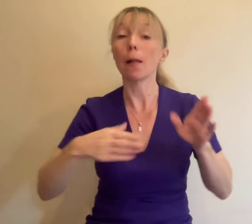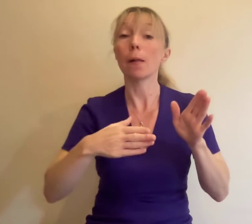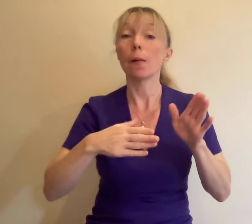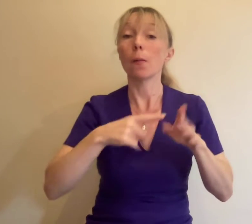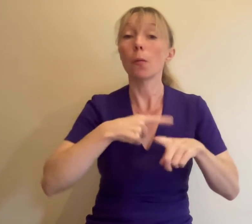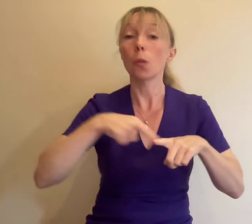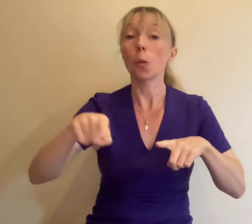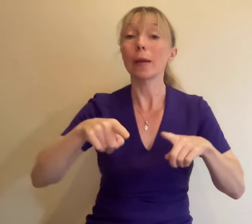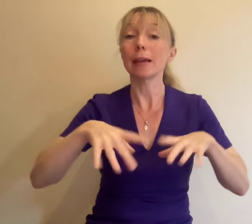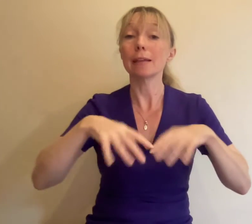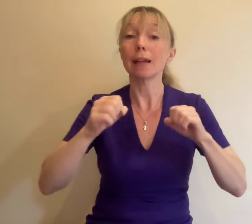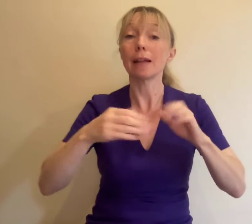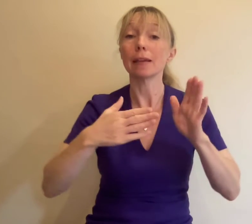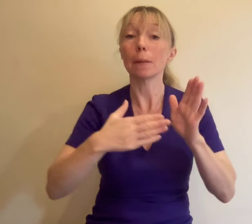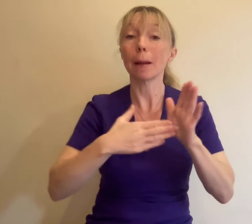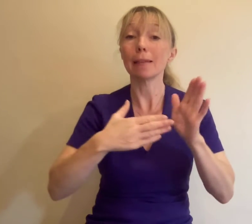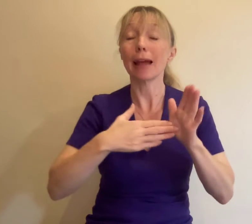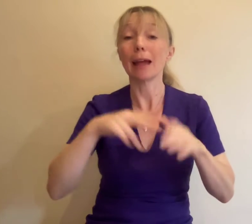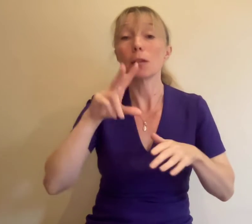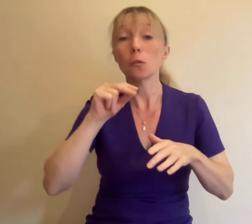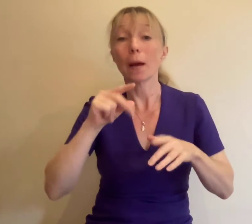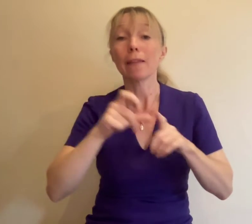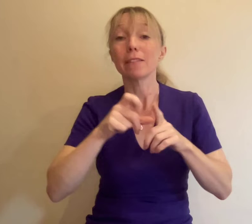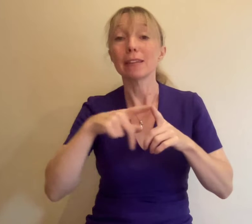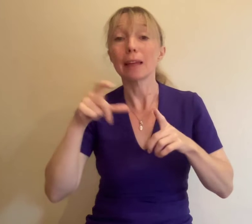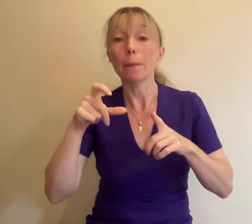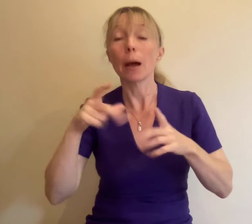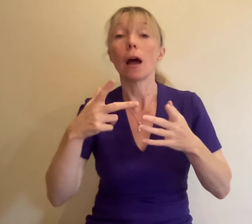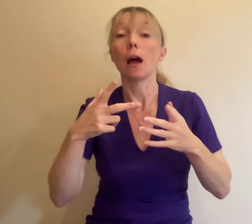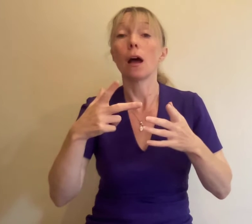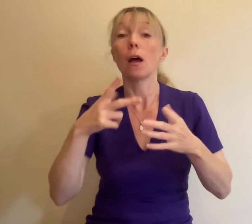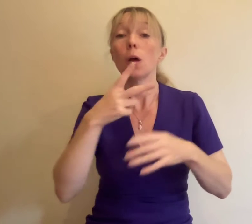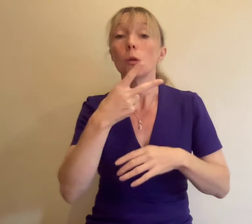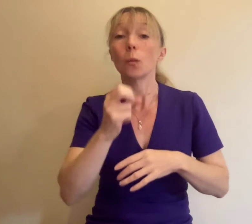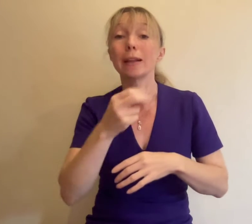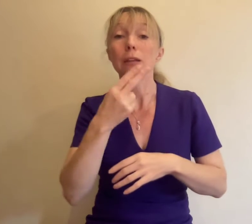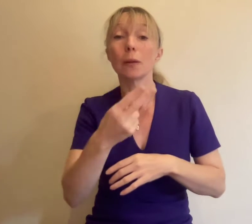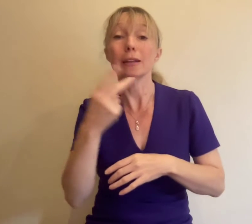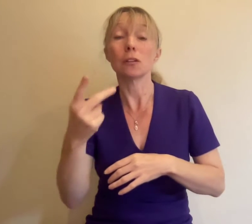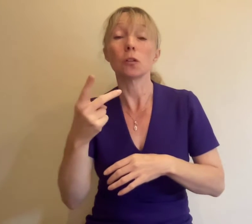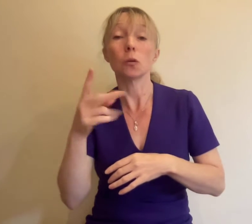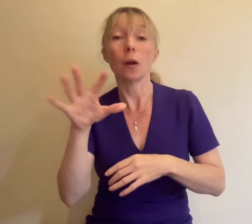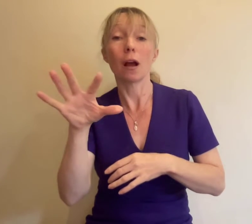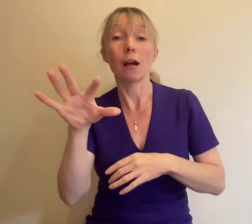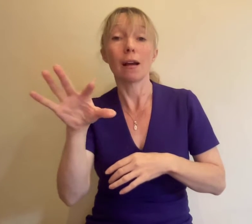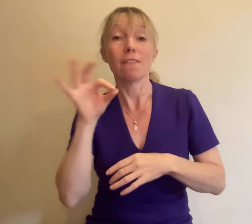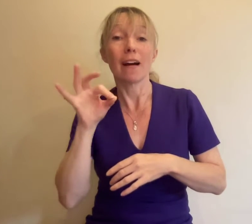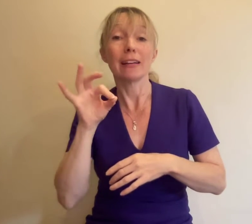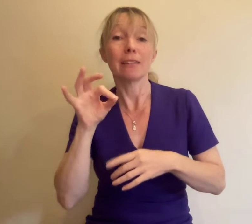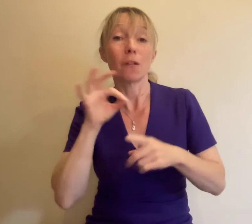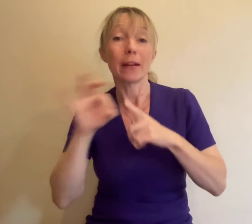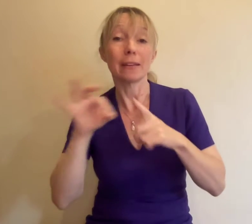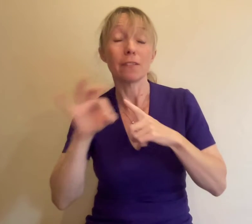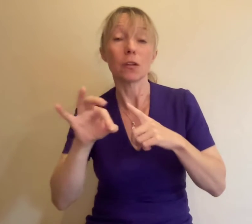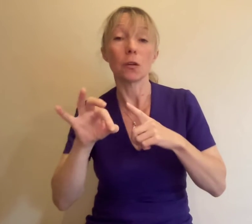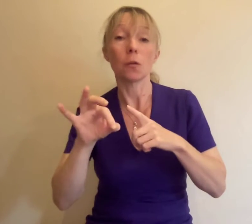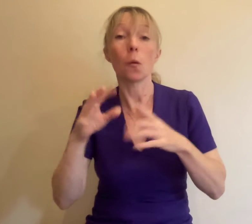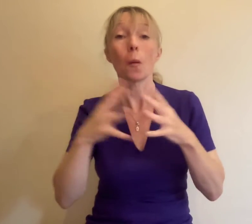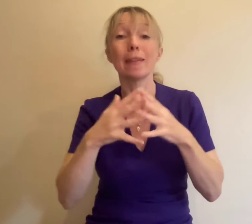2022 and invited for an interview on Wednesday the 11th of January 2023 either online